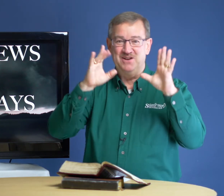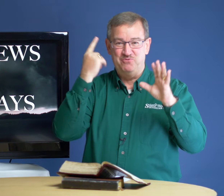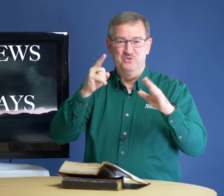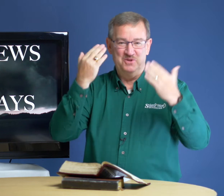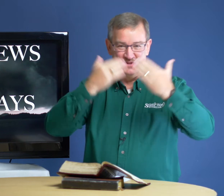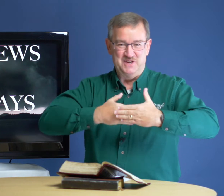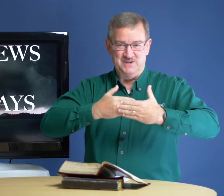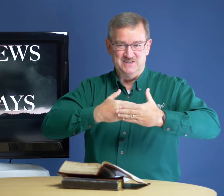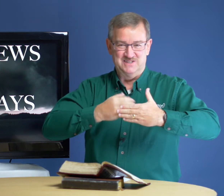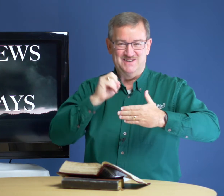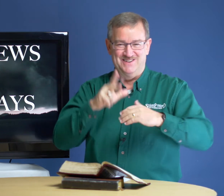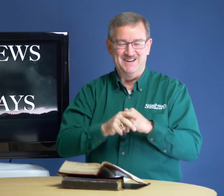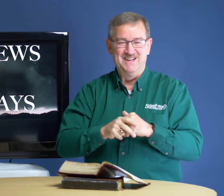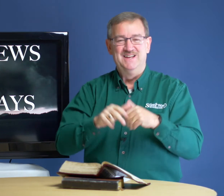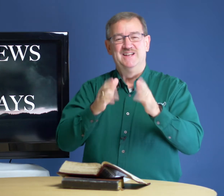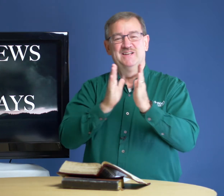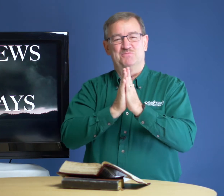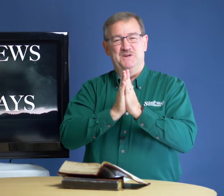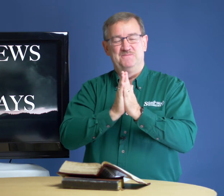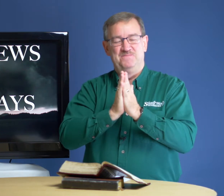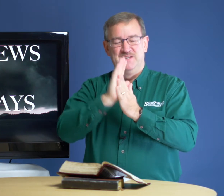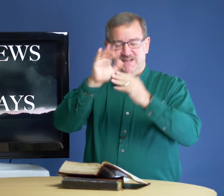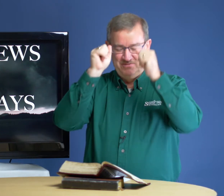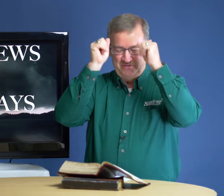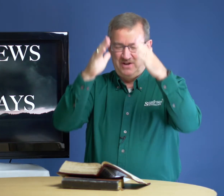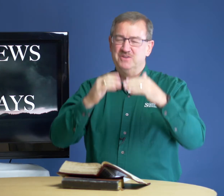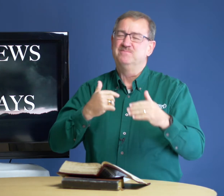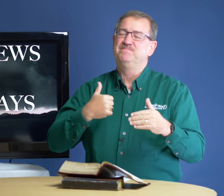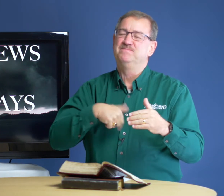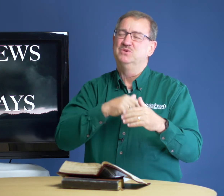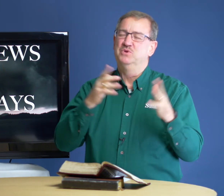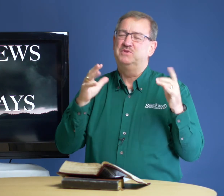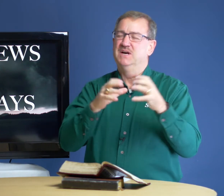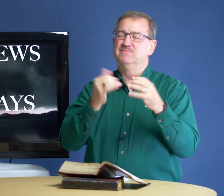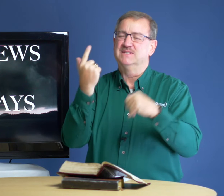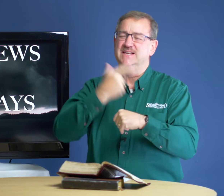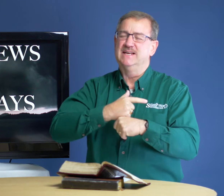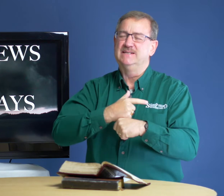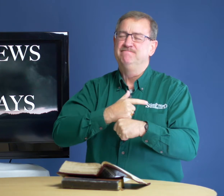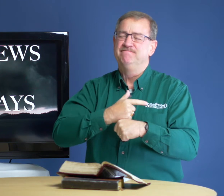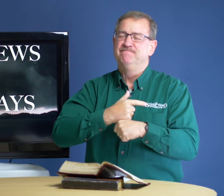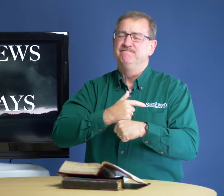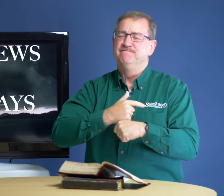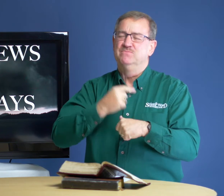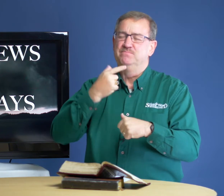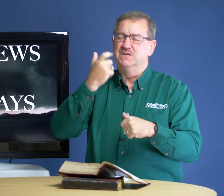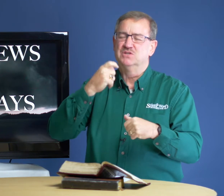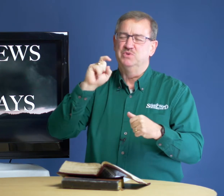for the darkness. All right, let's pray. Heavenly Father, we've come today because we